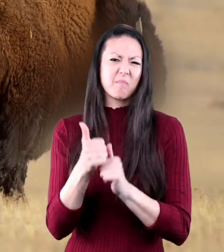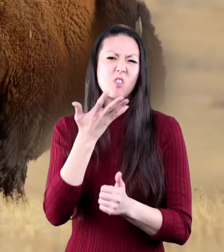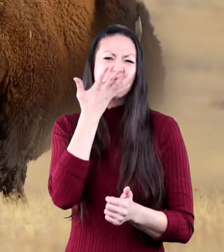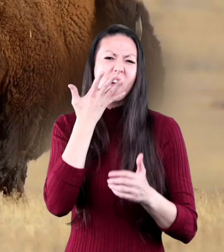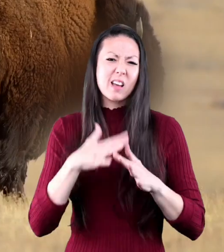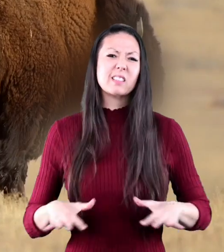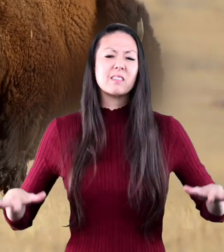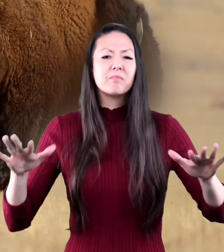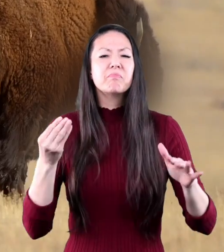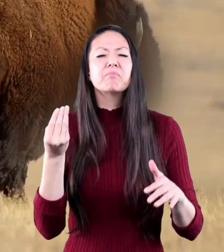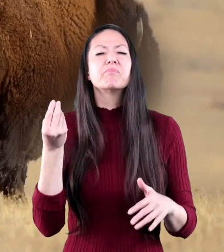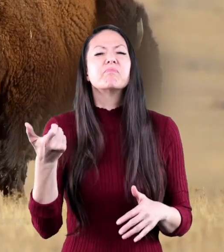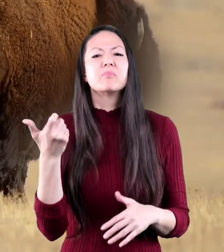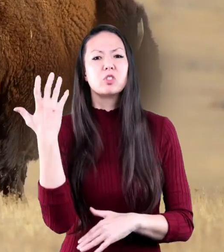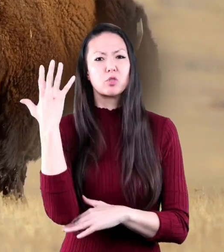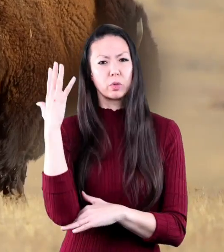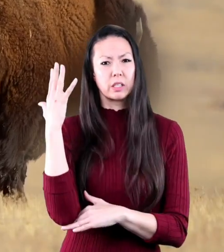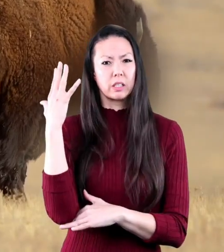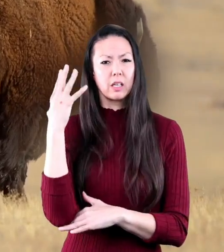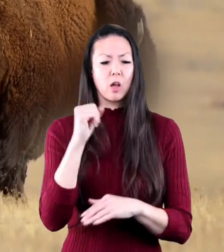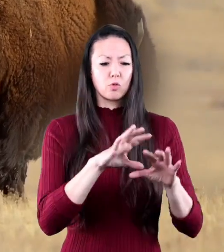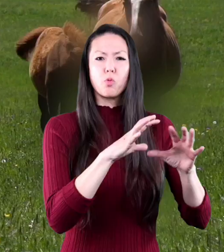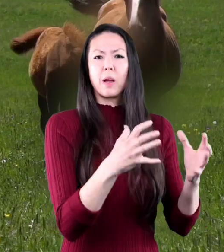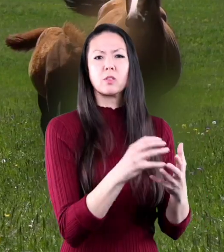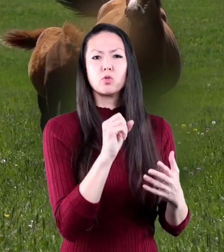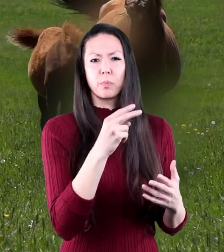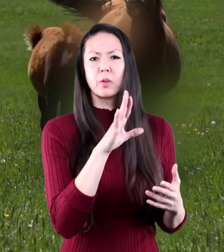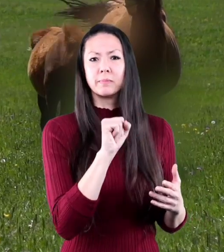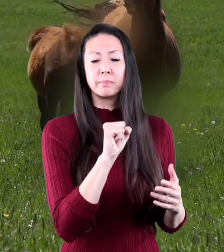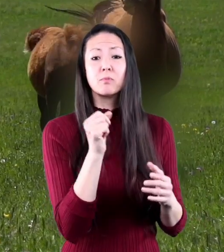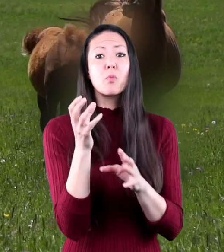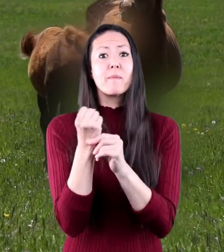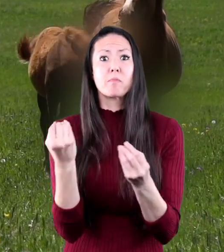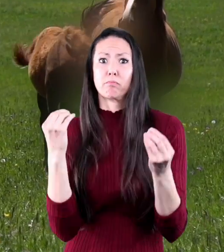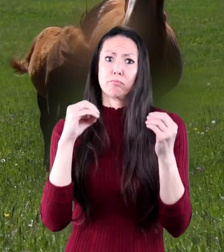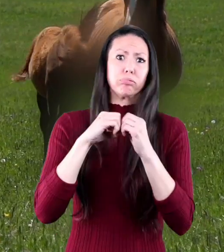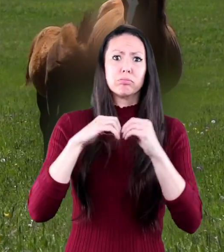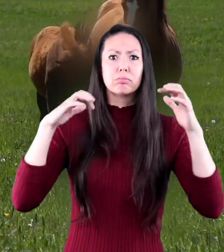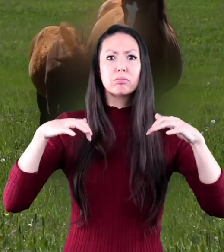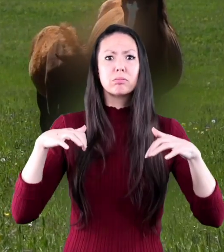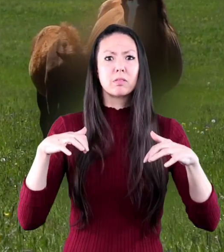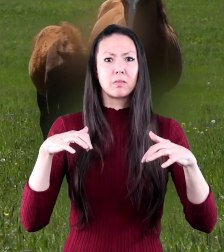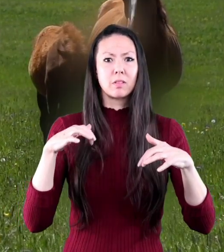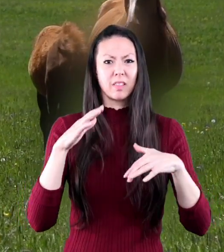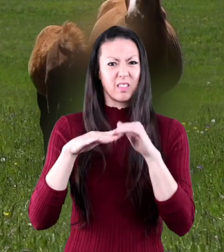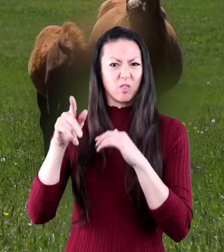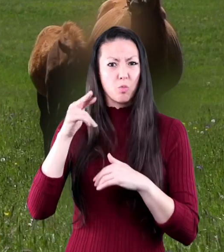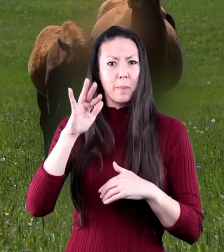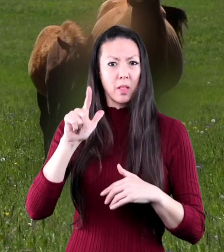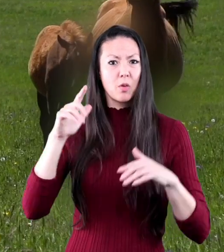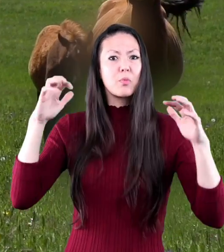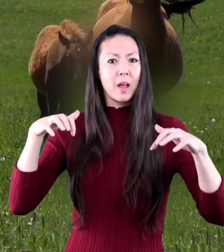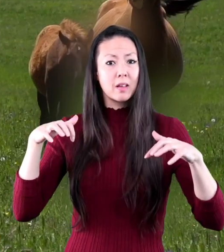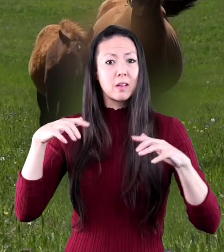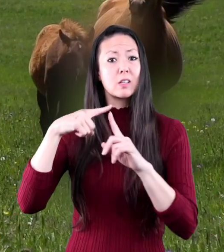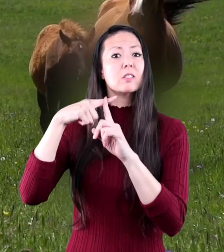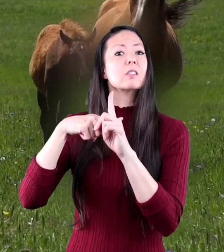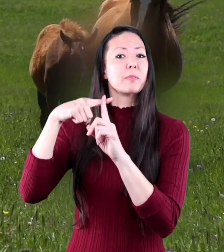grass with few trees and shrubs they receive more rain than tropical grasslands the temperatures in temperate